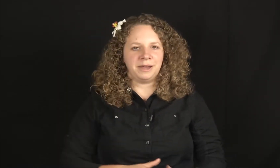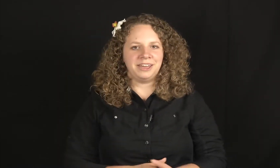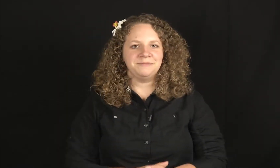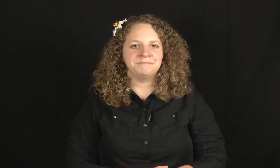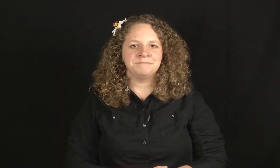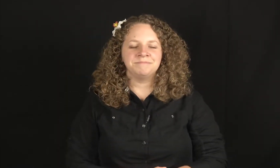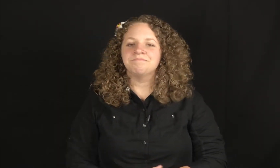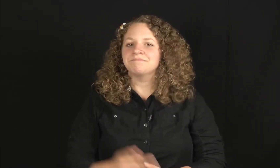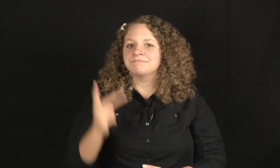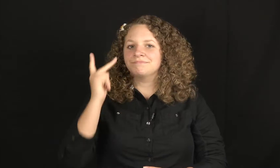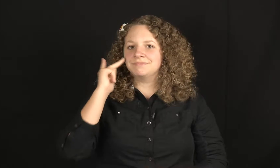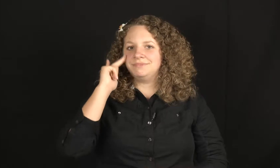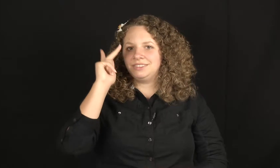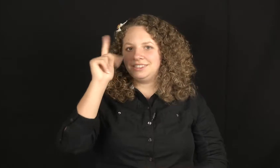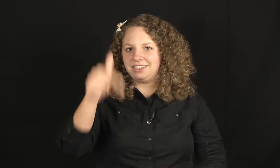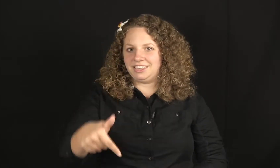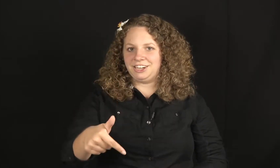bye. See you later.